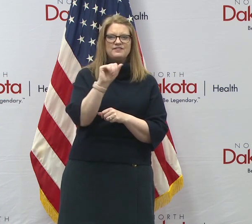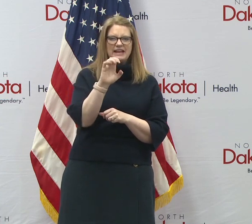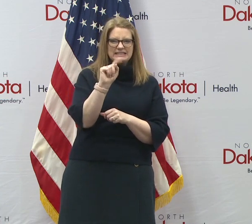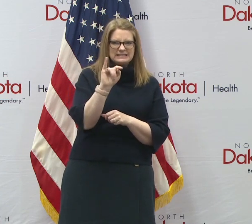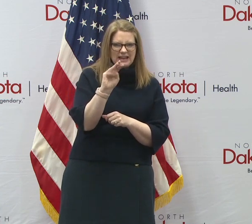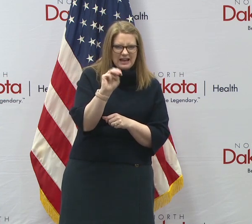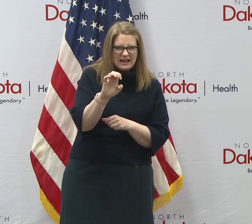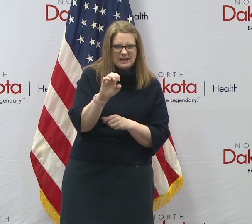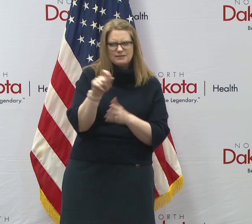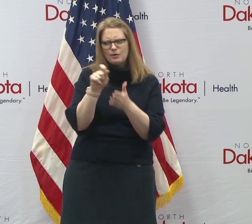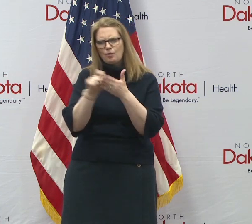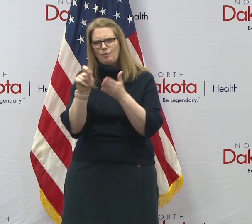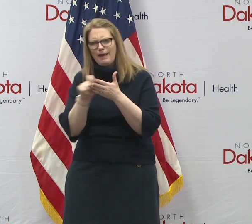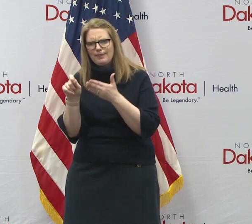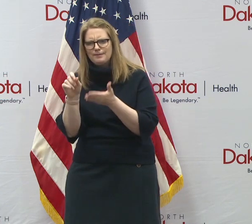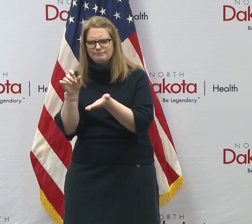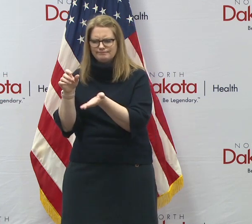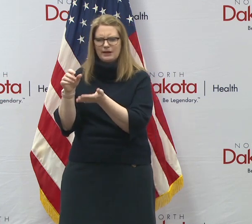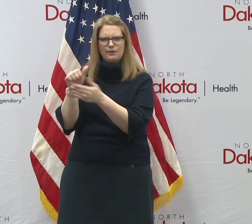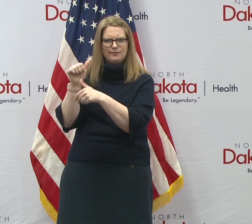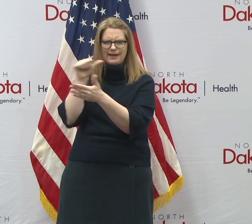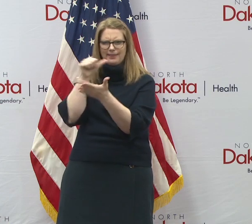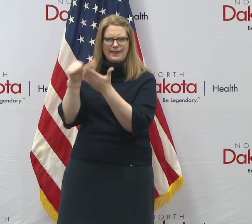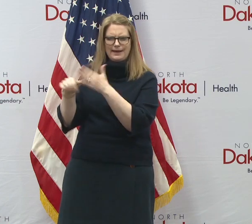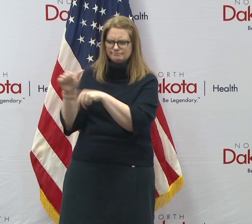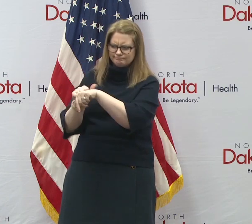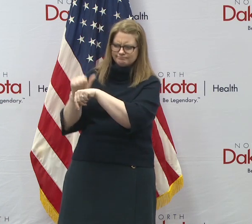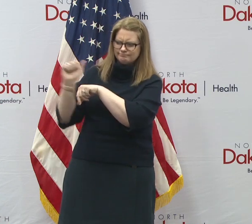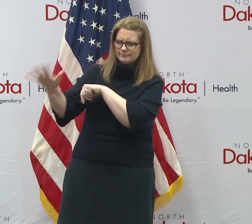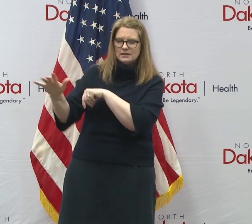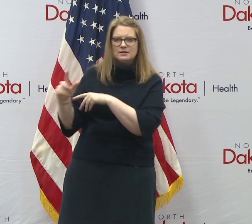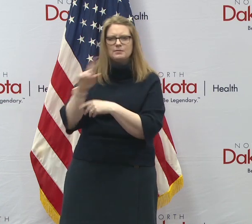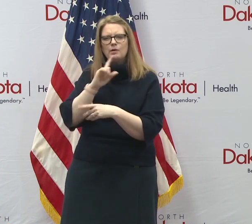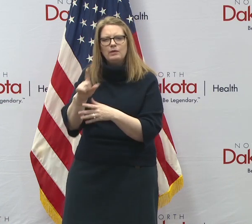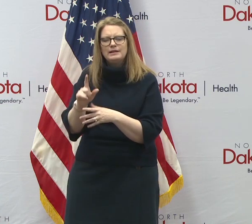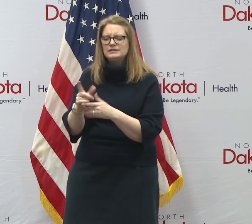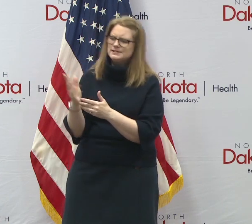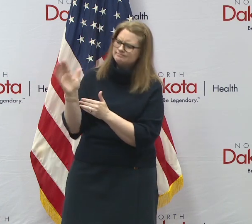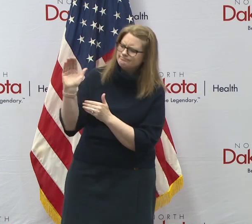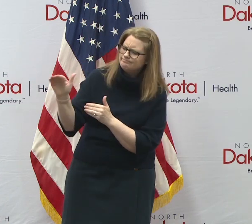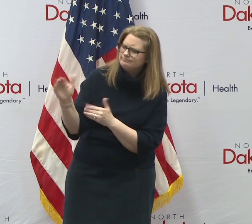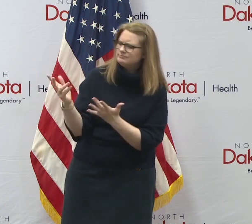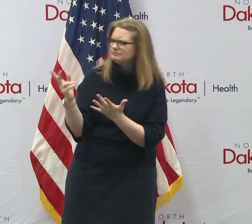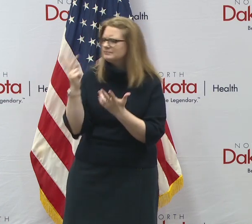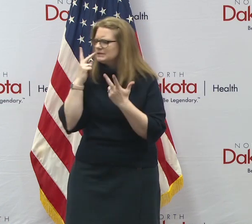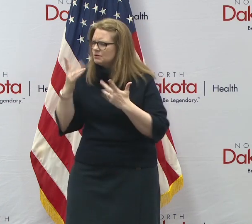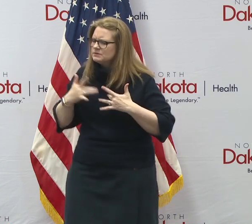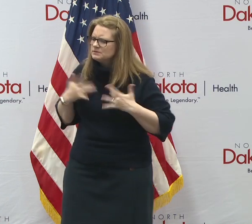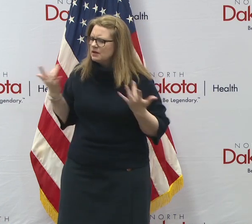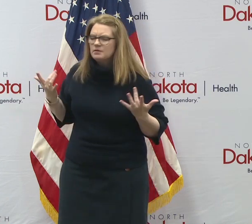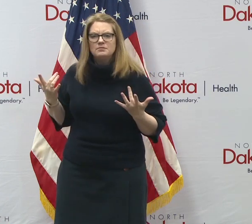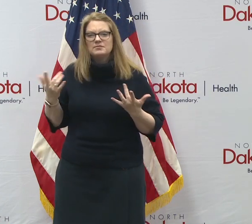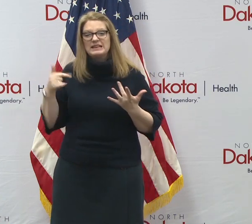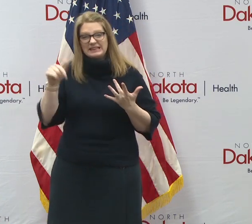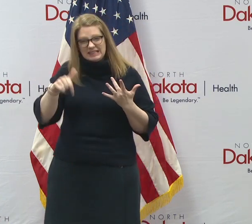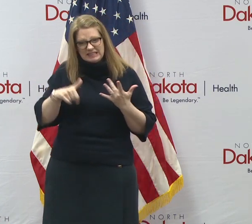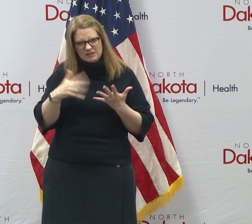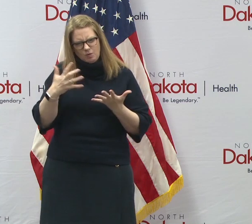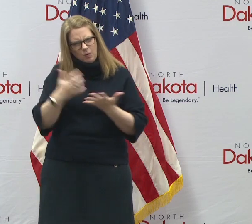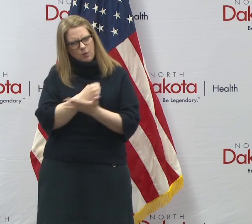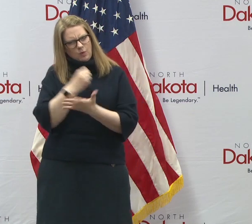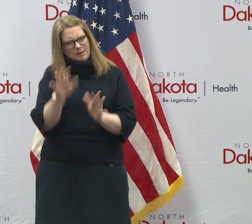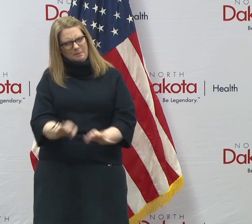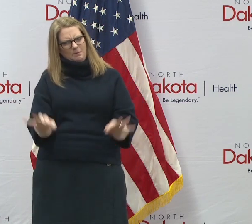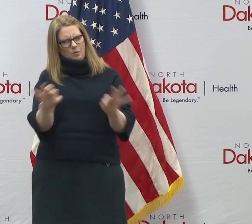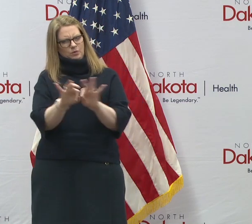someone, write them a note. Um, just reach out and connect. It's more critical now than, than ever. You